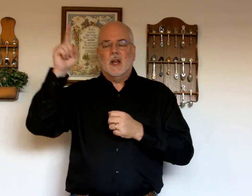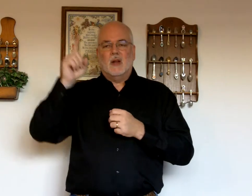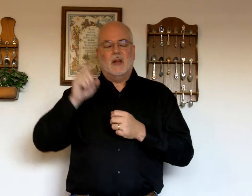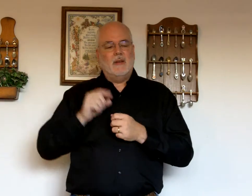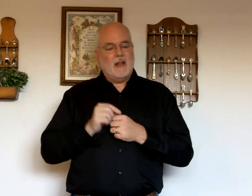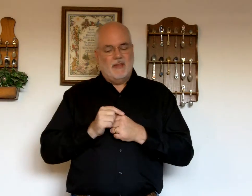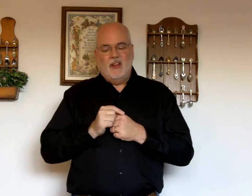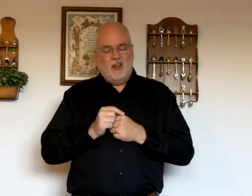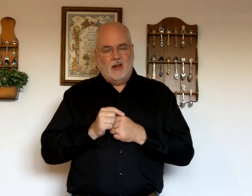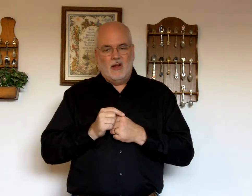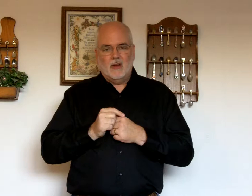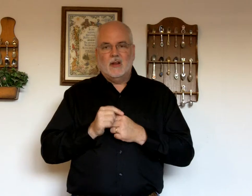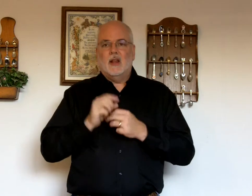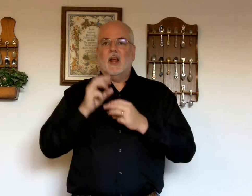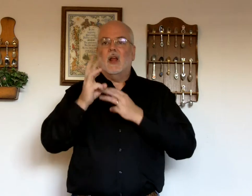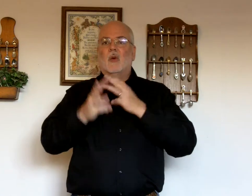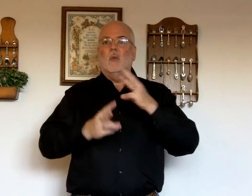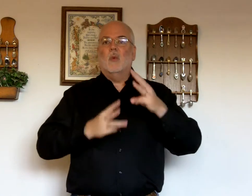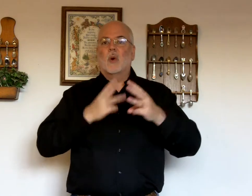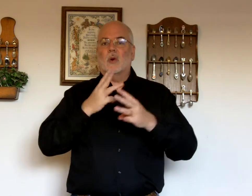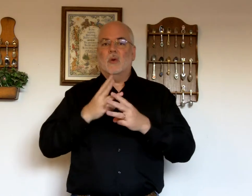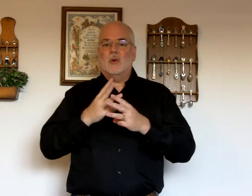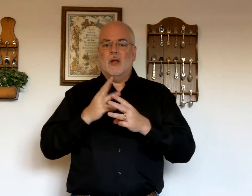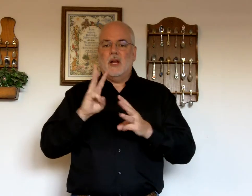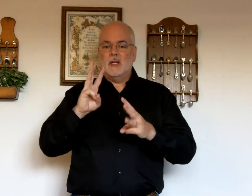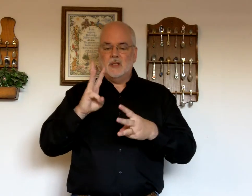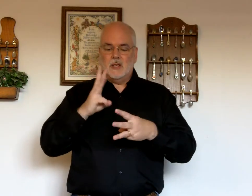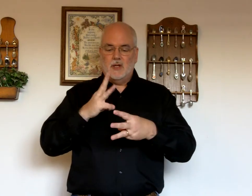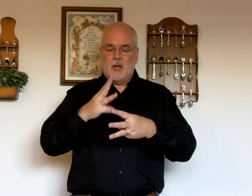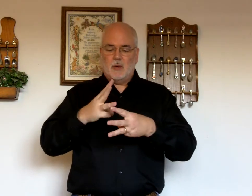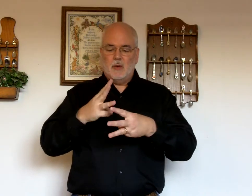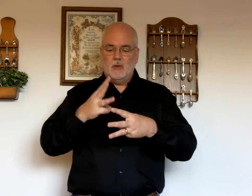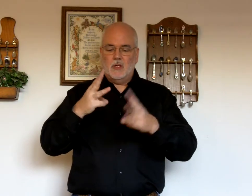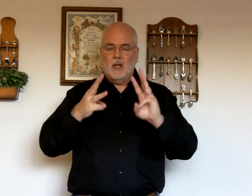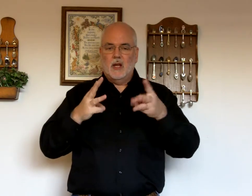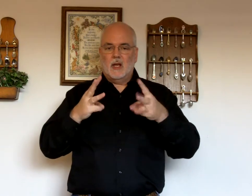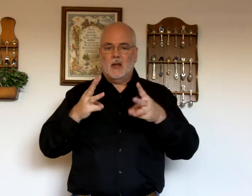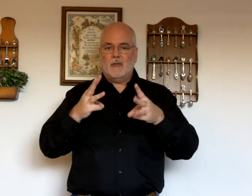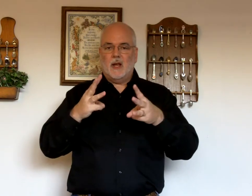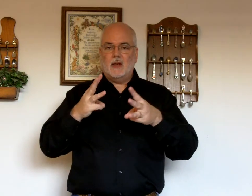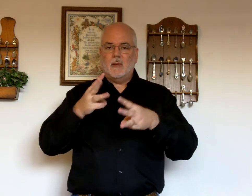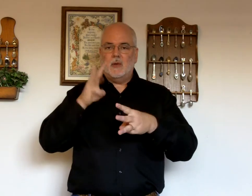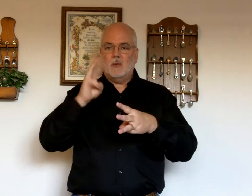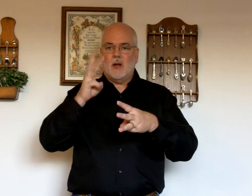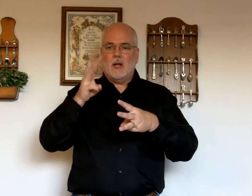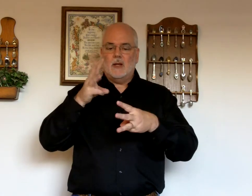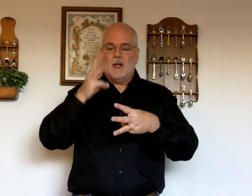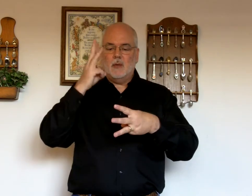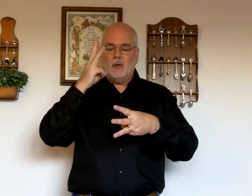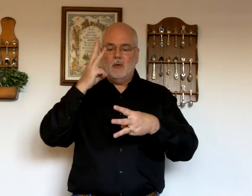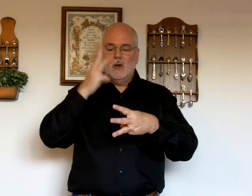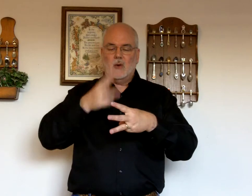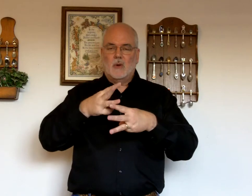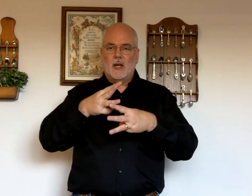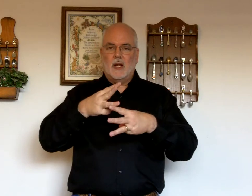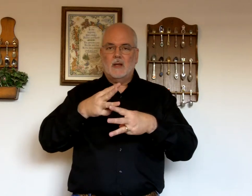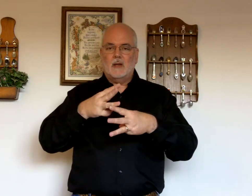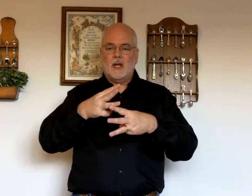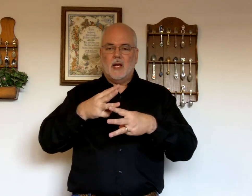Leave out the world. The W's. Left hand W. Right hand W. Right hand on top.